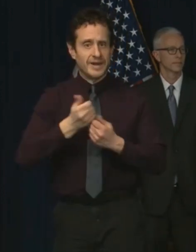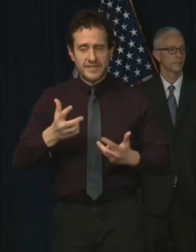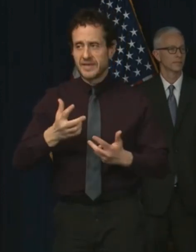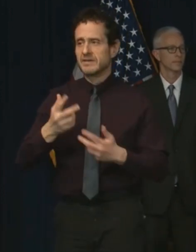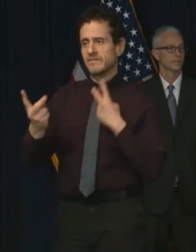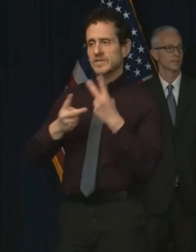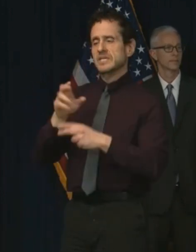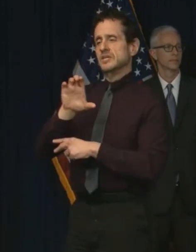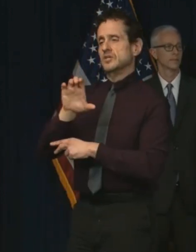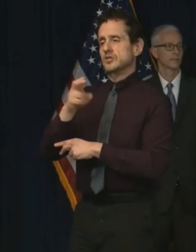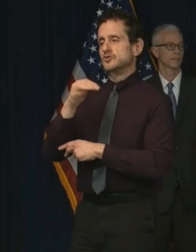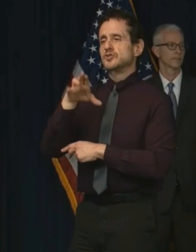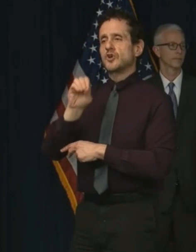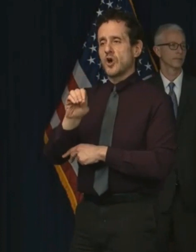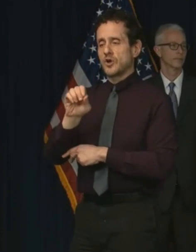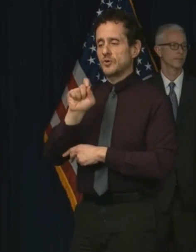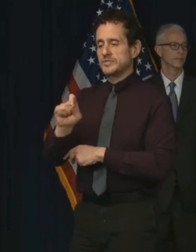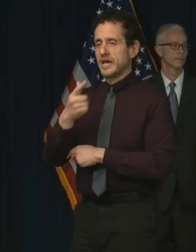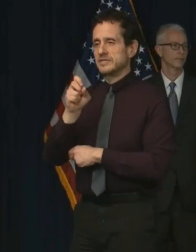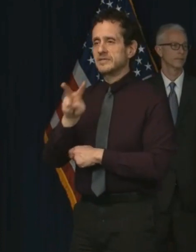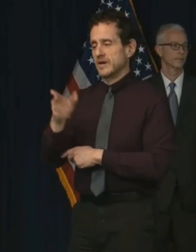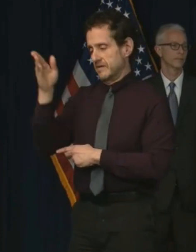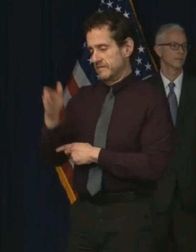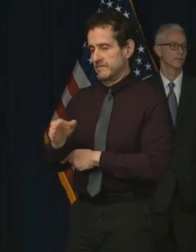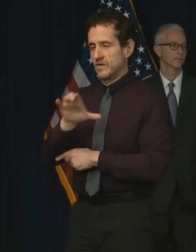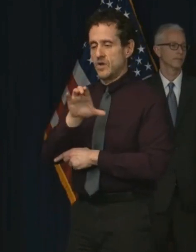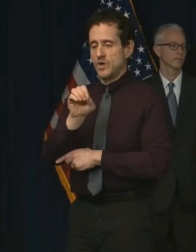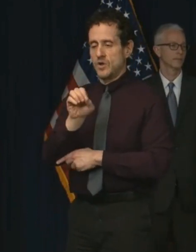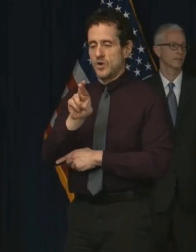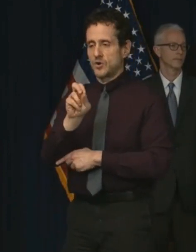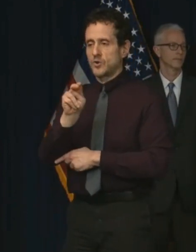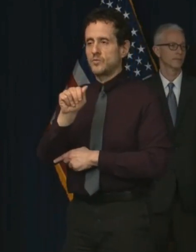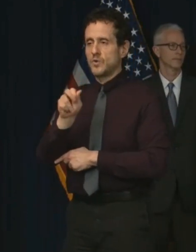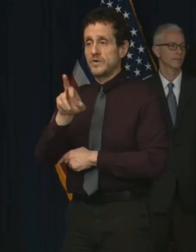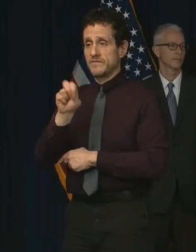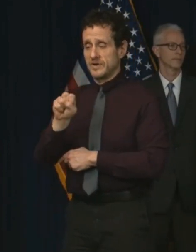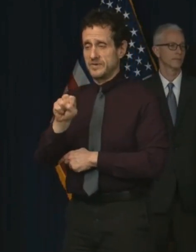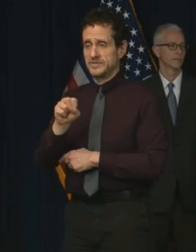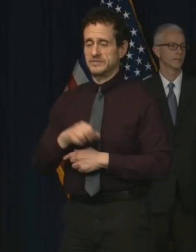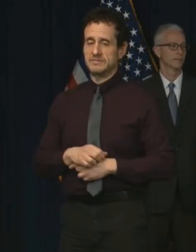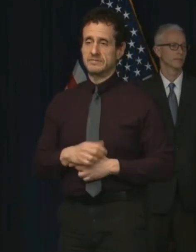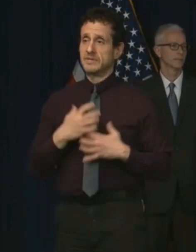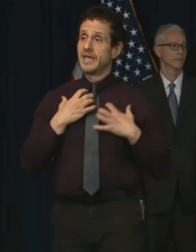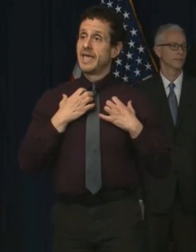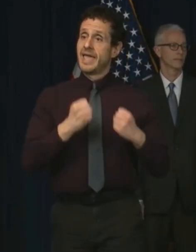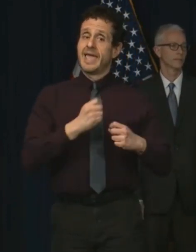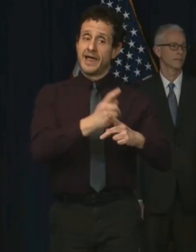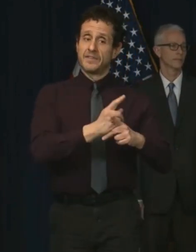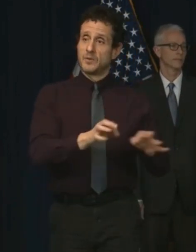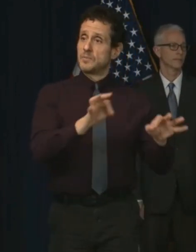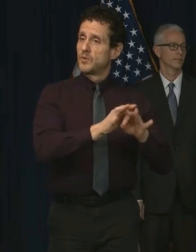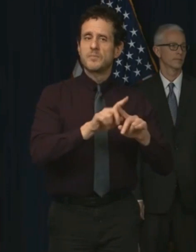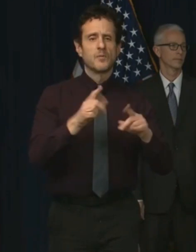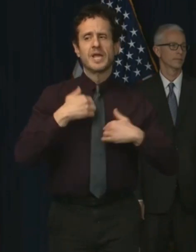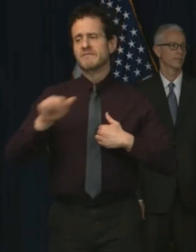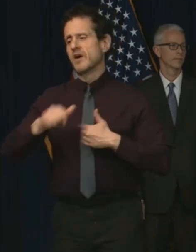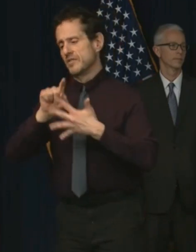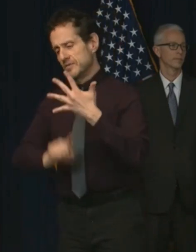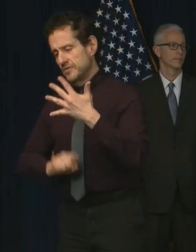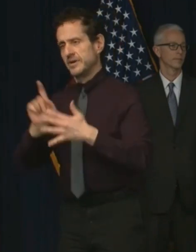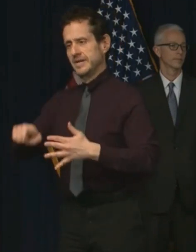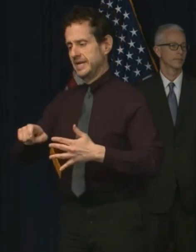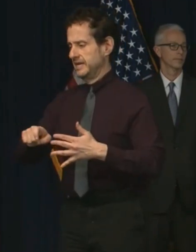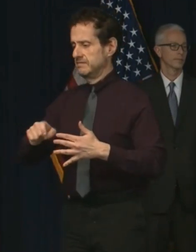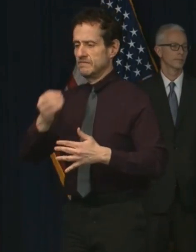.gov forward slash coronavirus. Our needs don't end with health care. We also need help with food